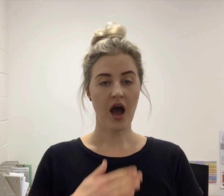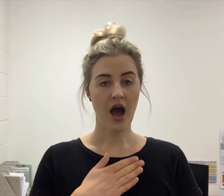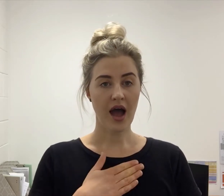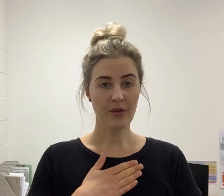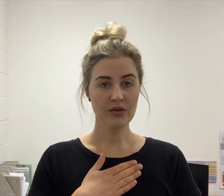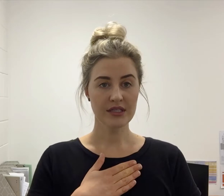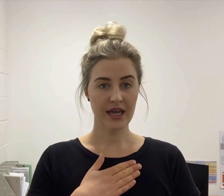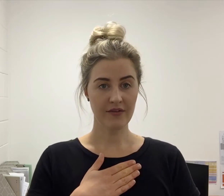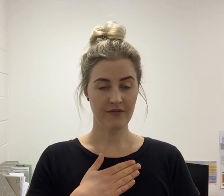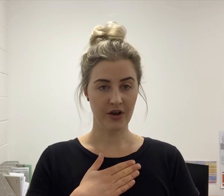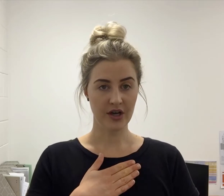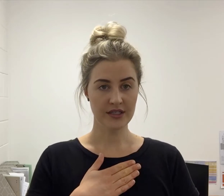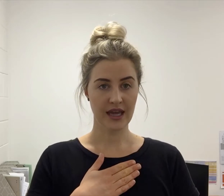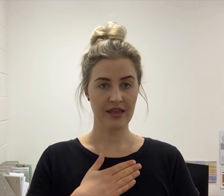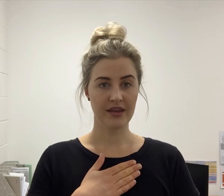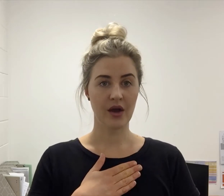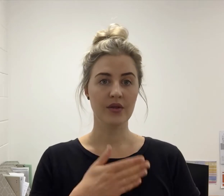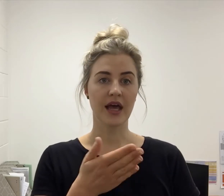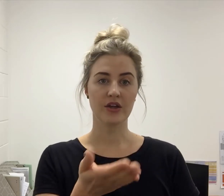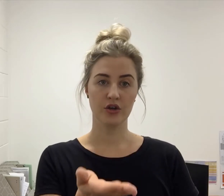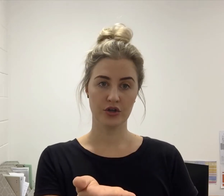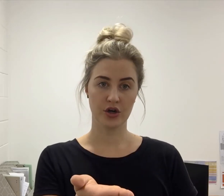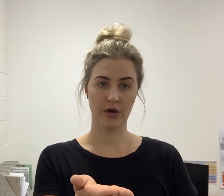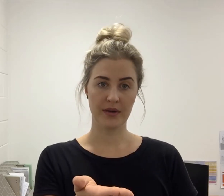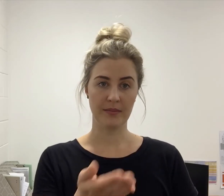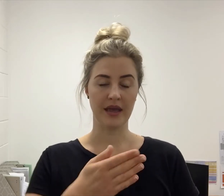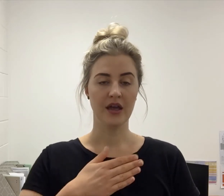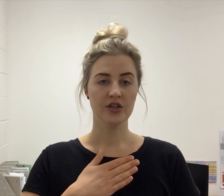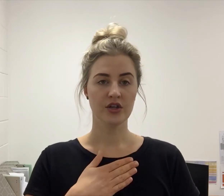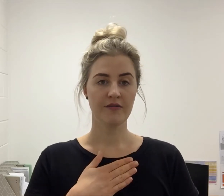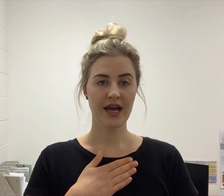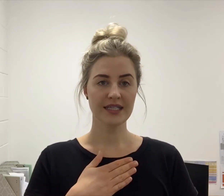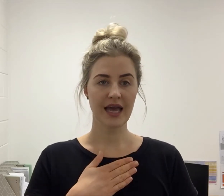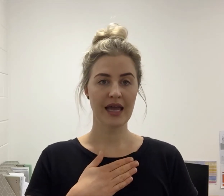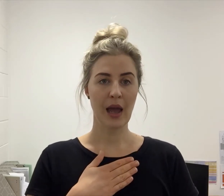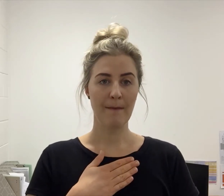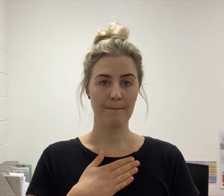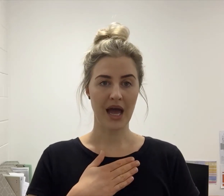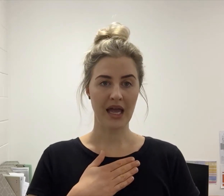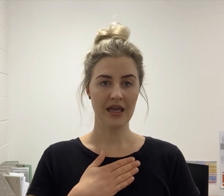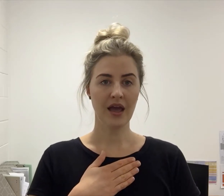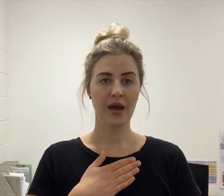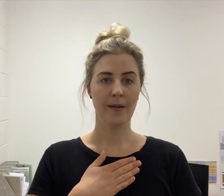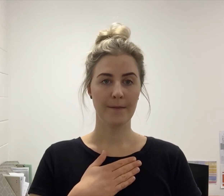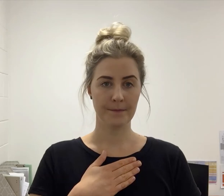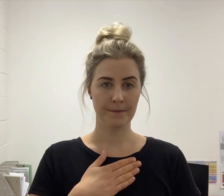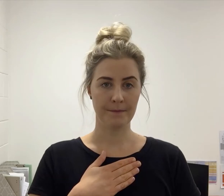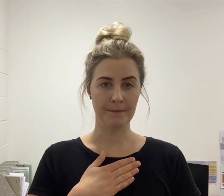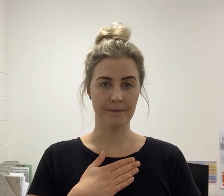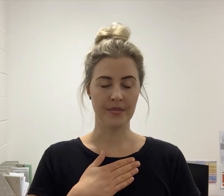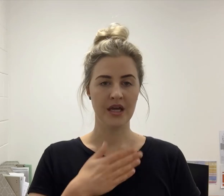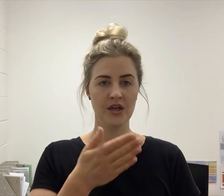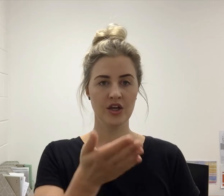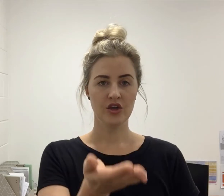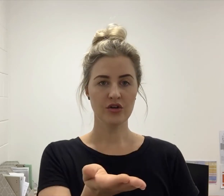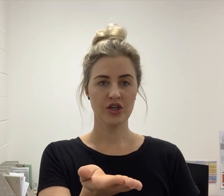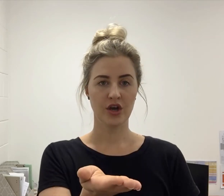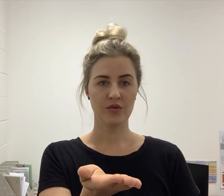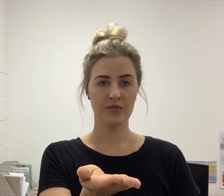I will say it first and then I would like you to copy me. So if I say may, m. Your turn will